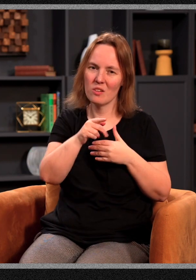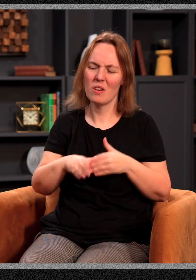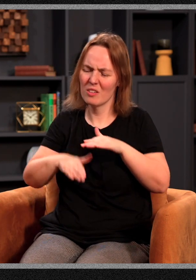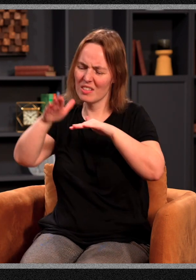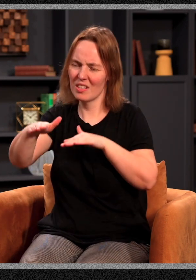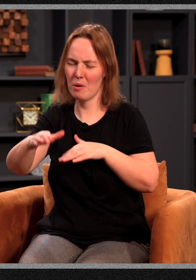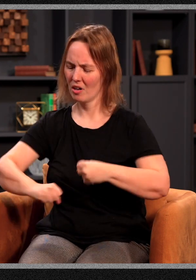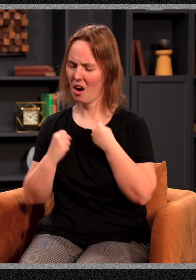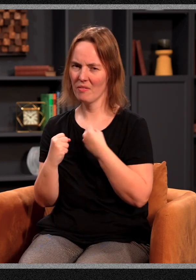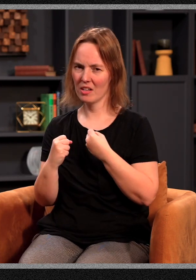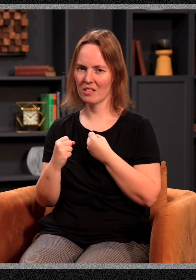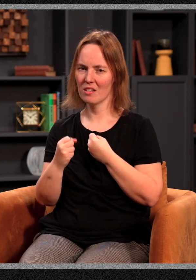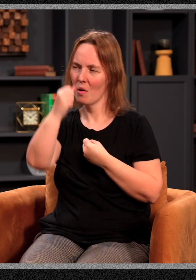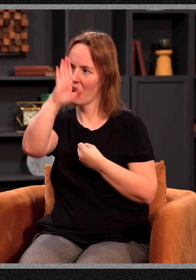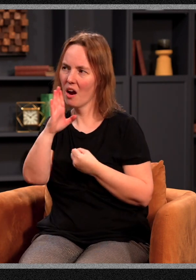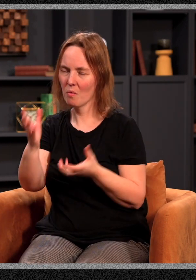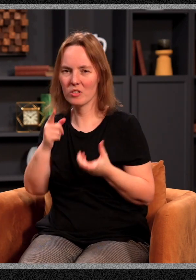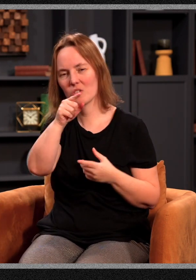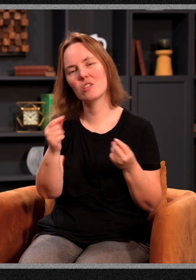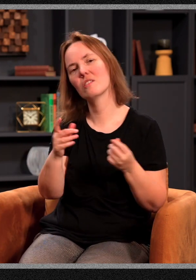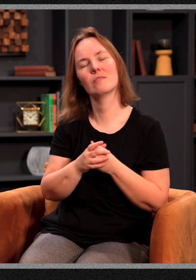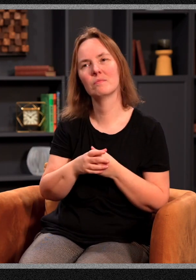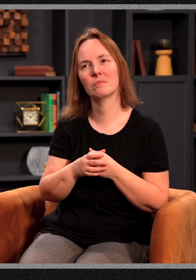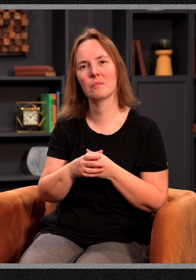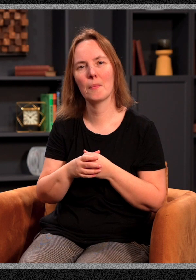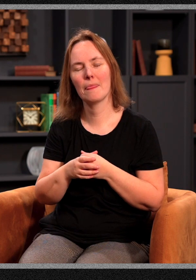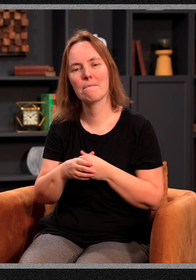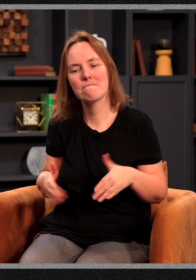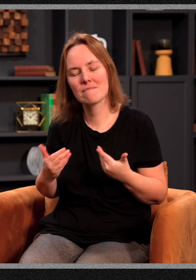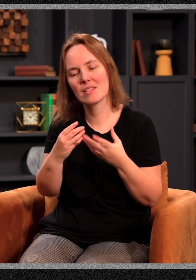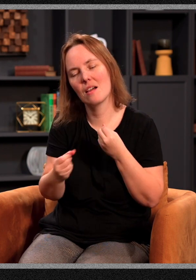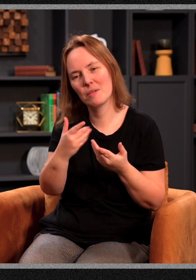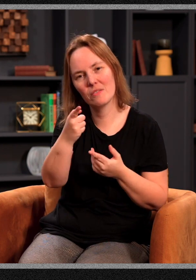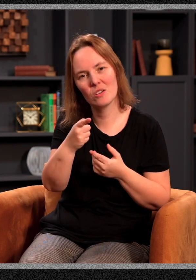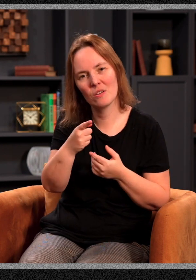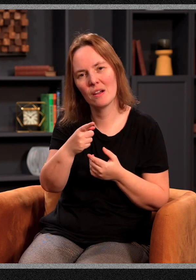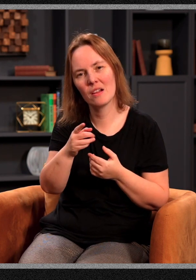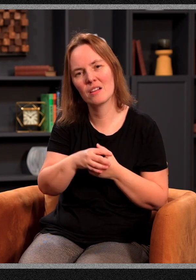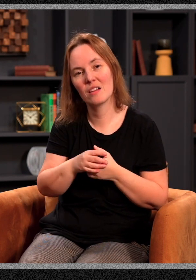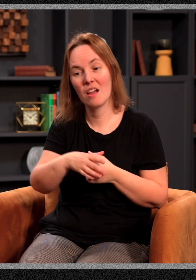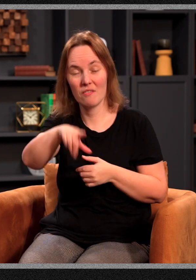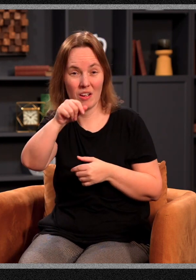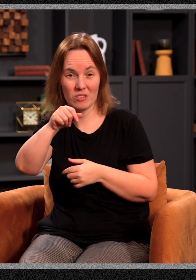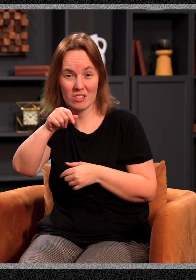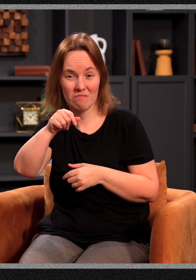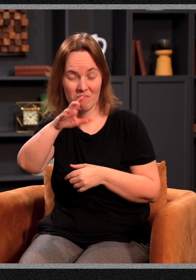you can begin to step out in confidence to what God wants you to do. You don't bother raising your hands, but how many of you at one time or another have found yourself in a